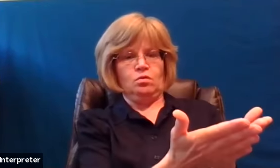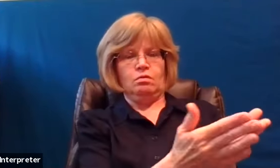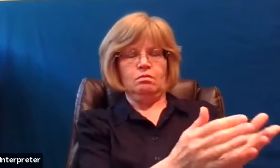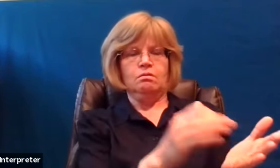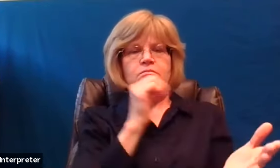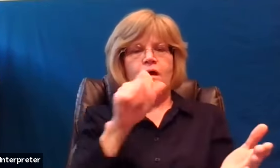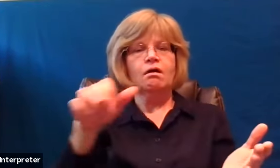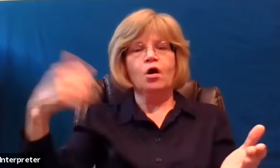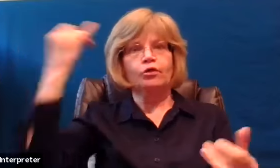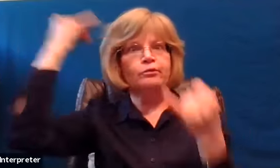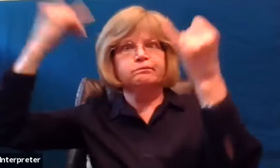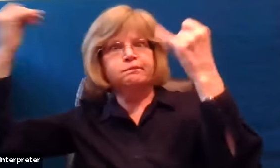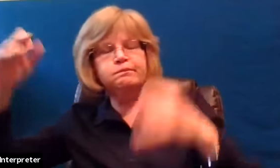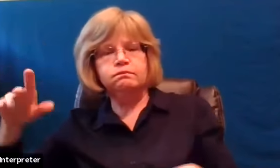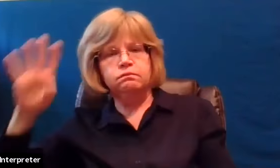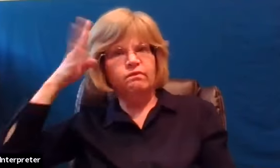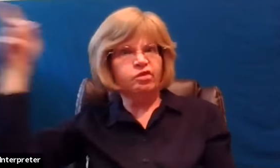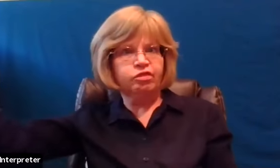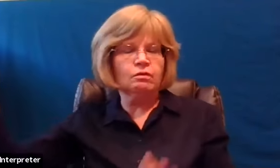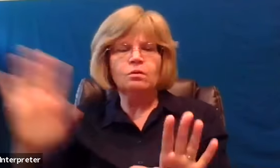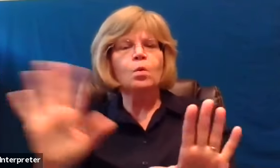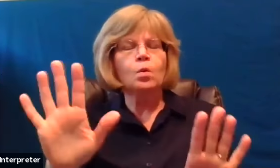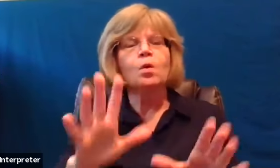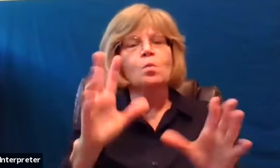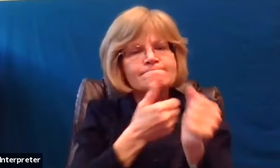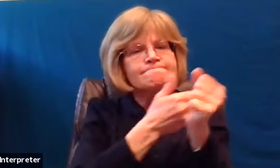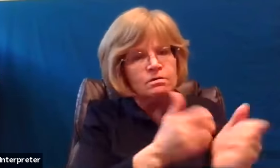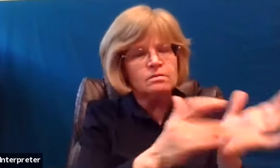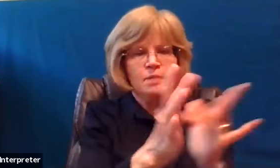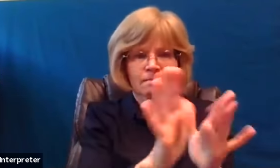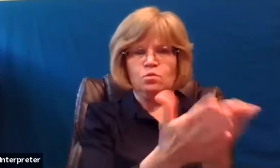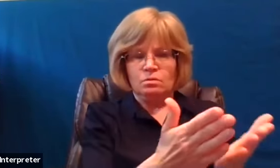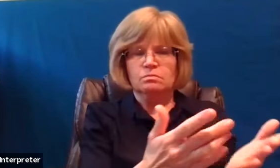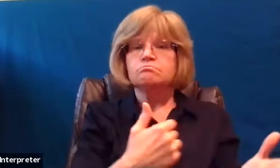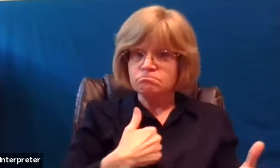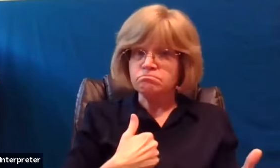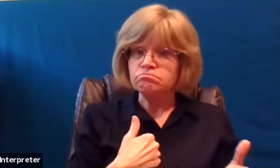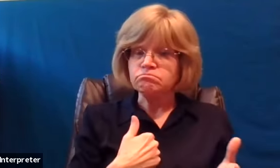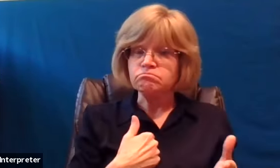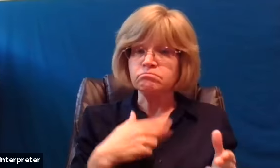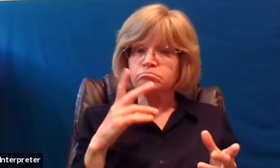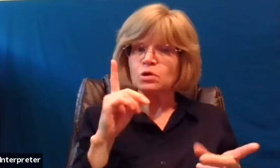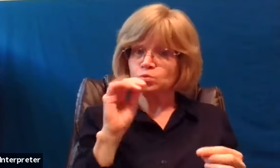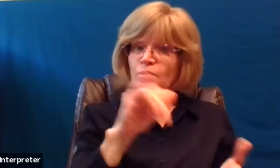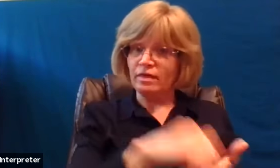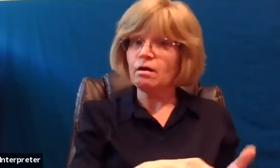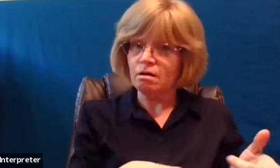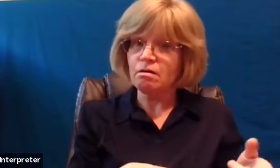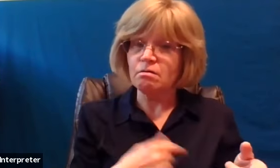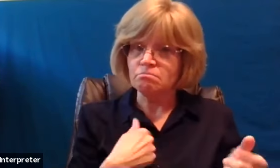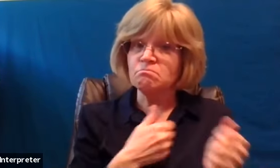avant-garde theology and i generally fall in line with that expectation from father john today